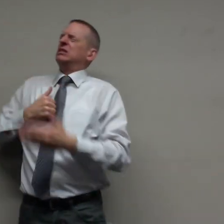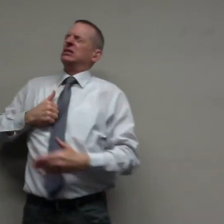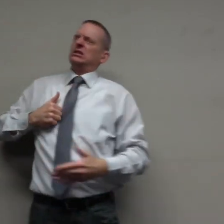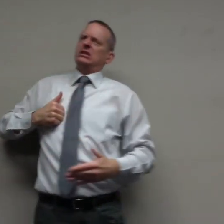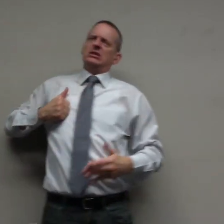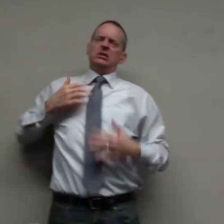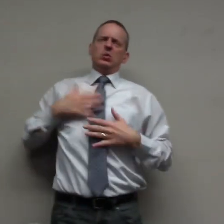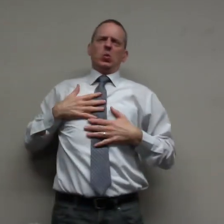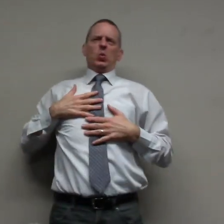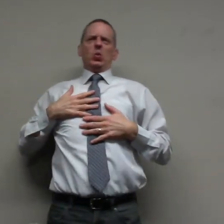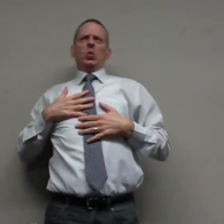I'll beg for their forgiveness